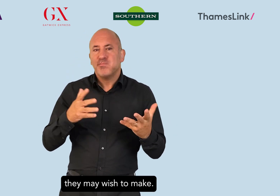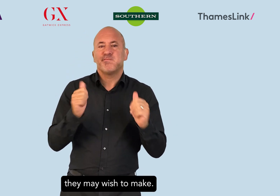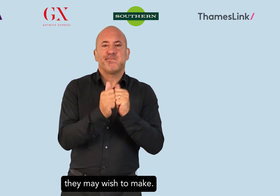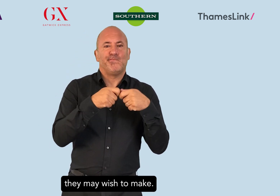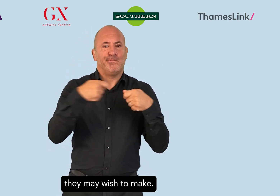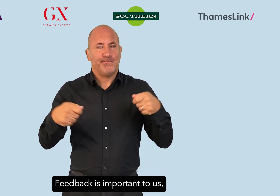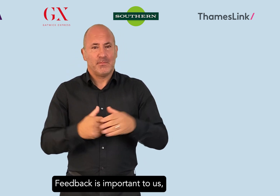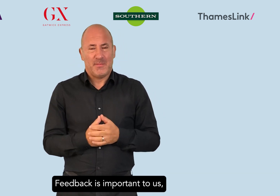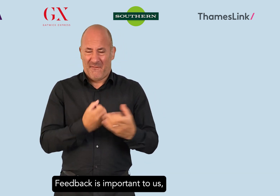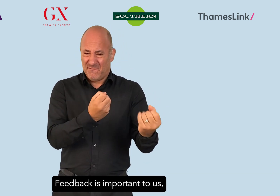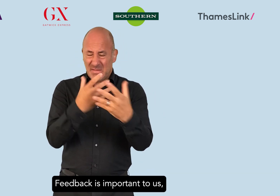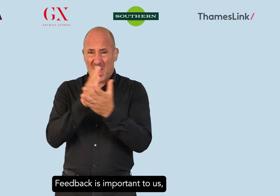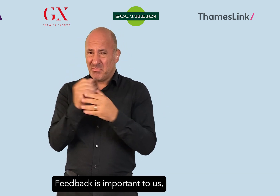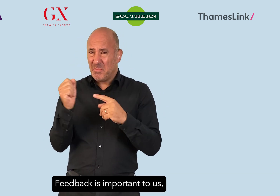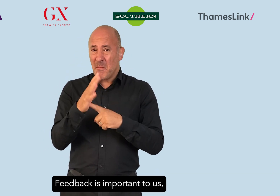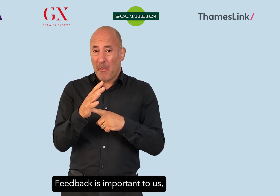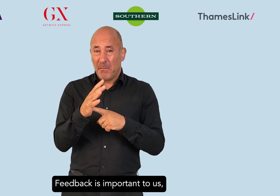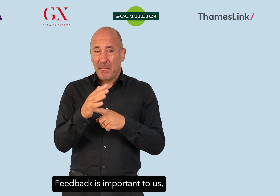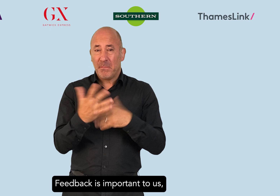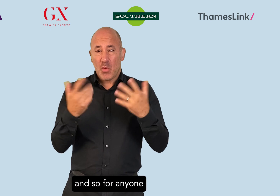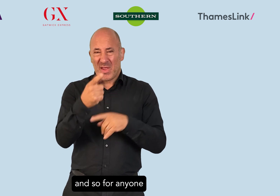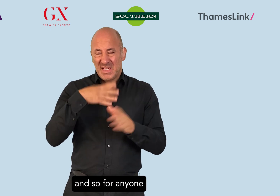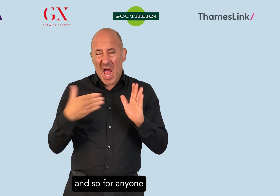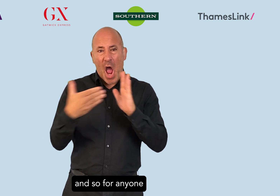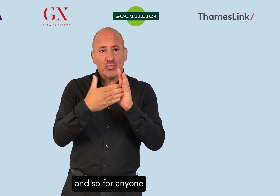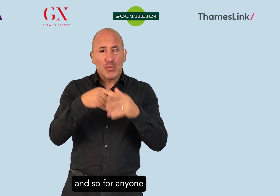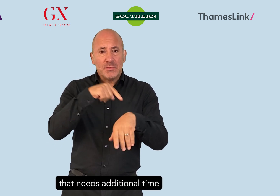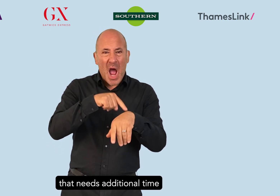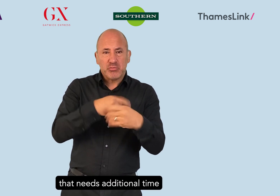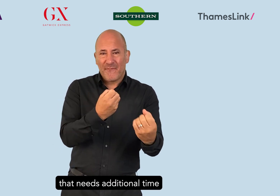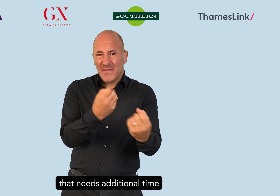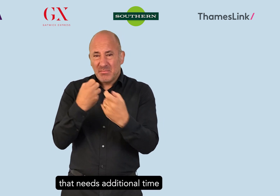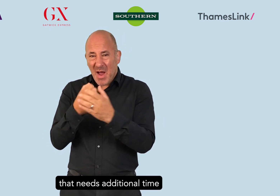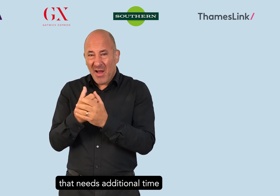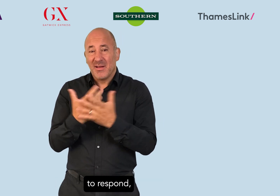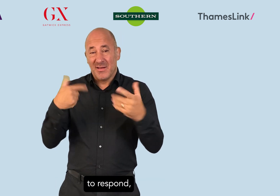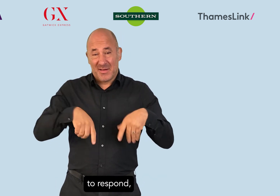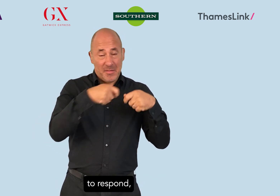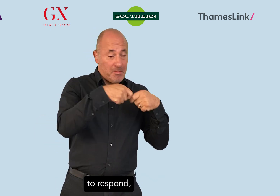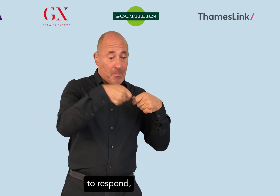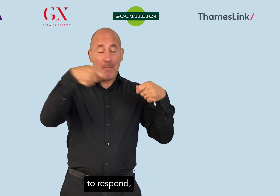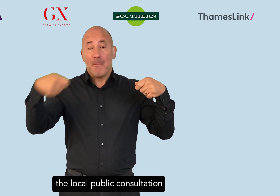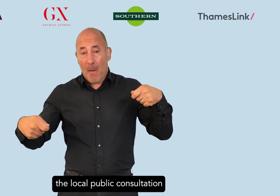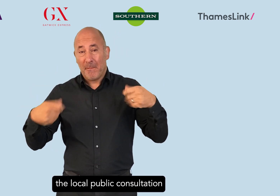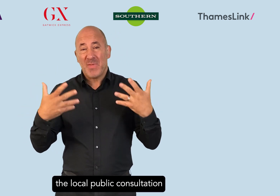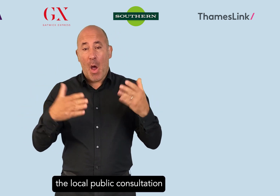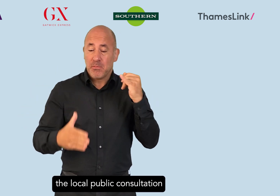Feedback is important to us and so for anyone that needs additional time to respond, the local public